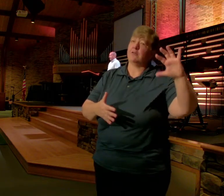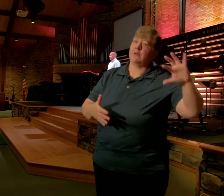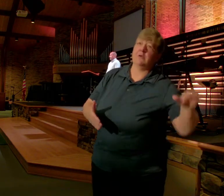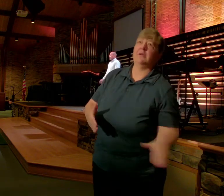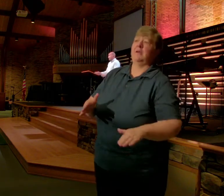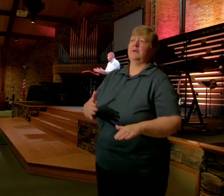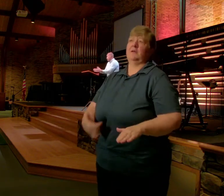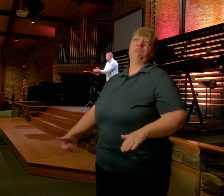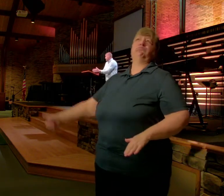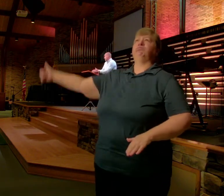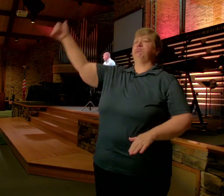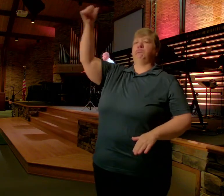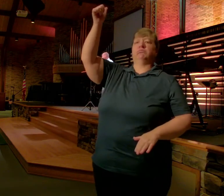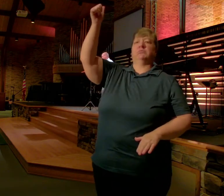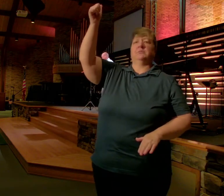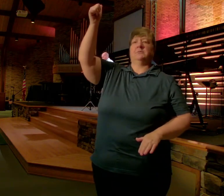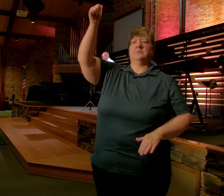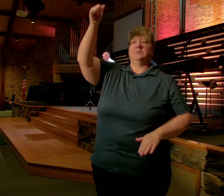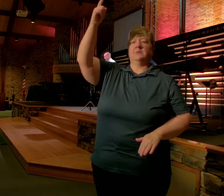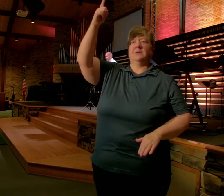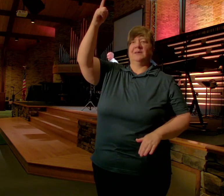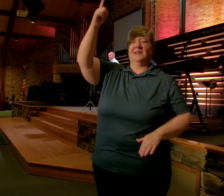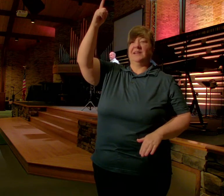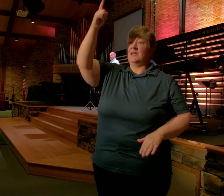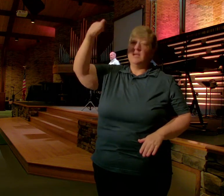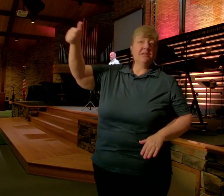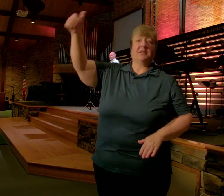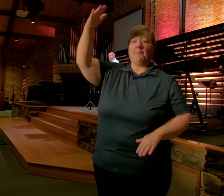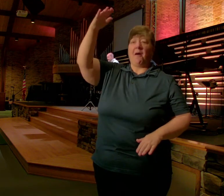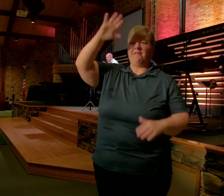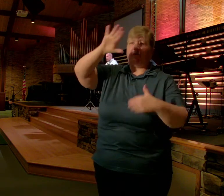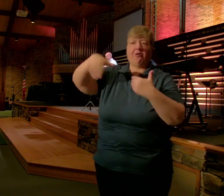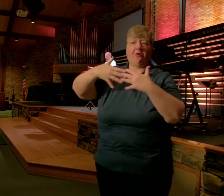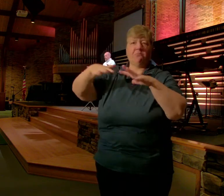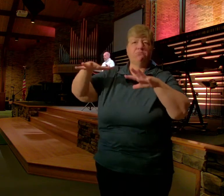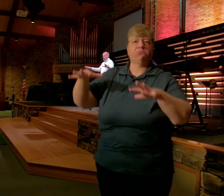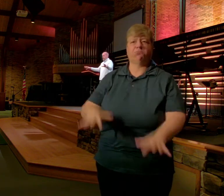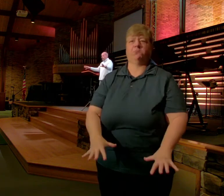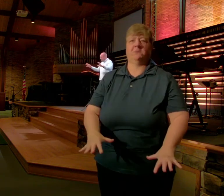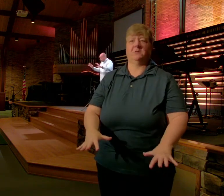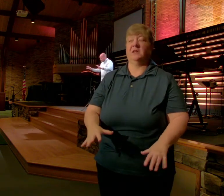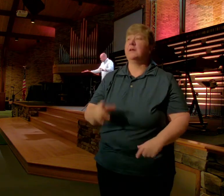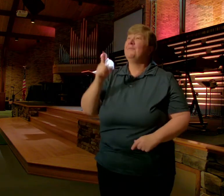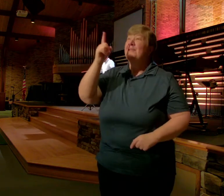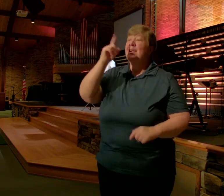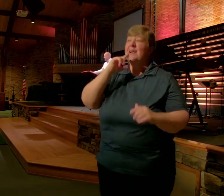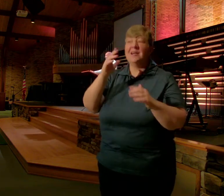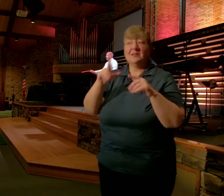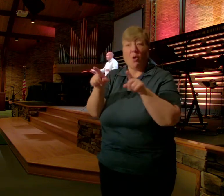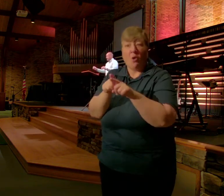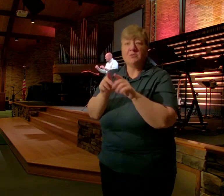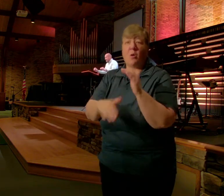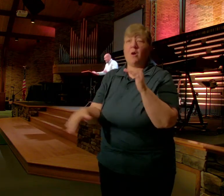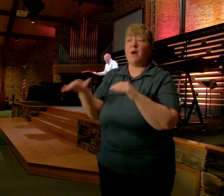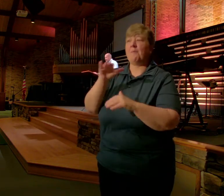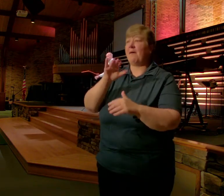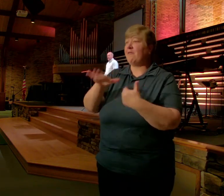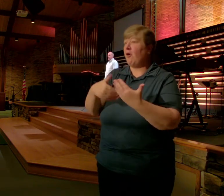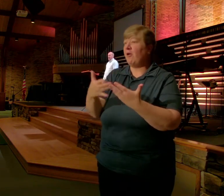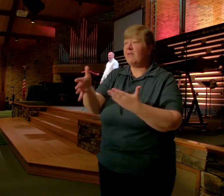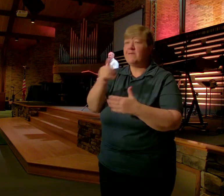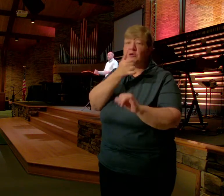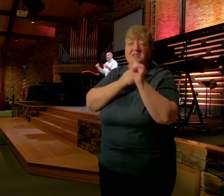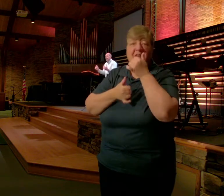But Let's Bring It Down To A Micro Level Okay He Is Above All Your Suffering And Sadness